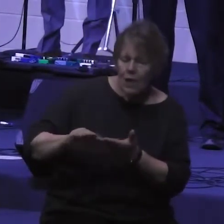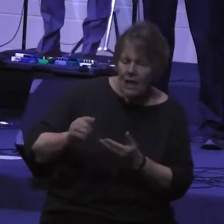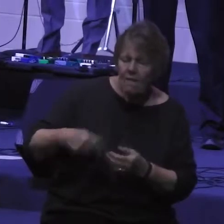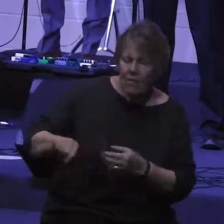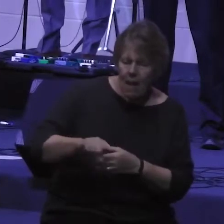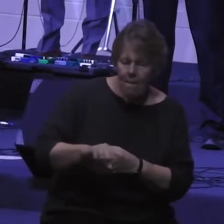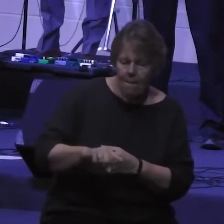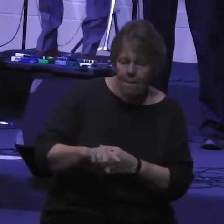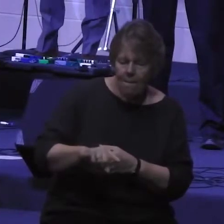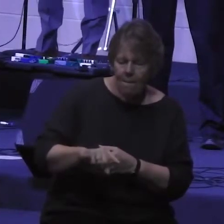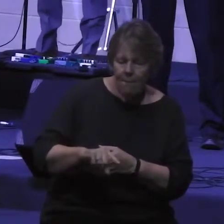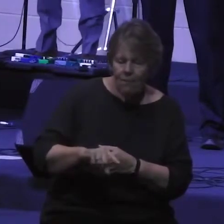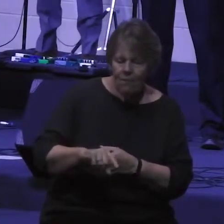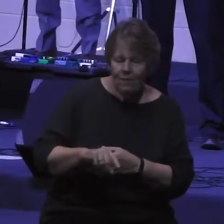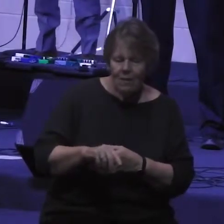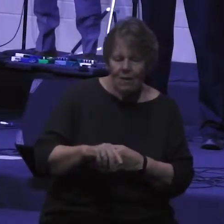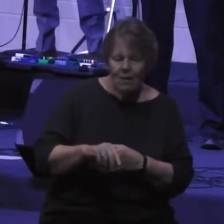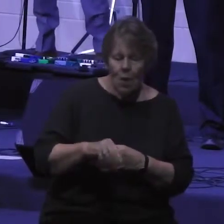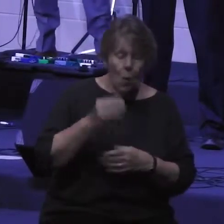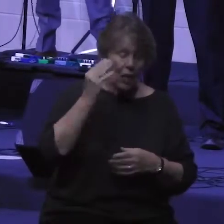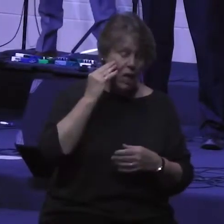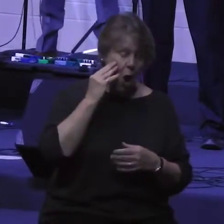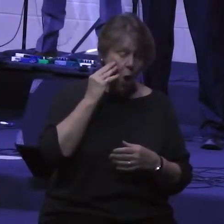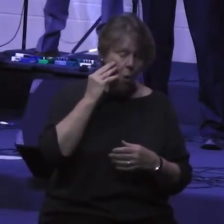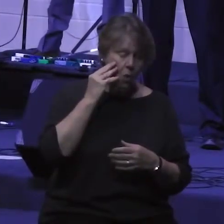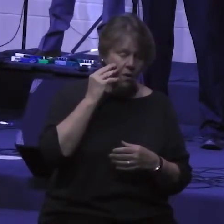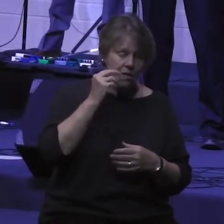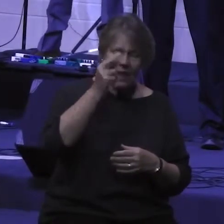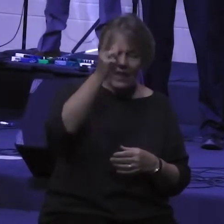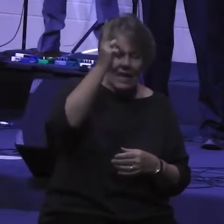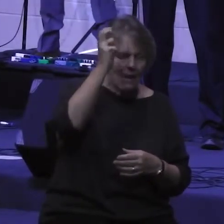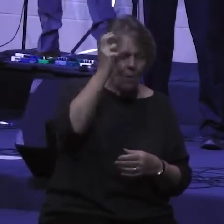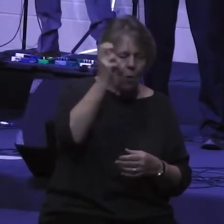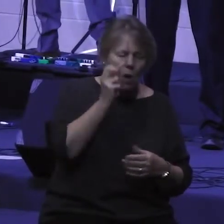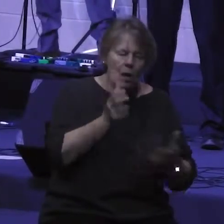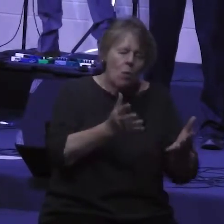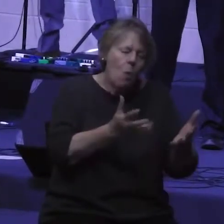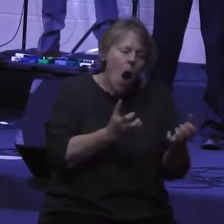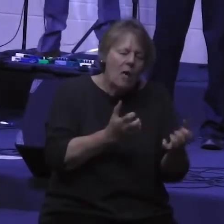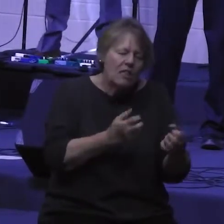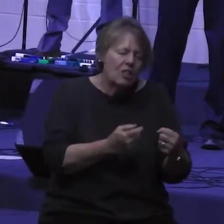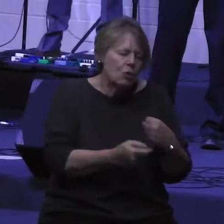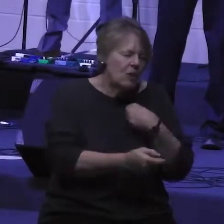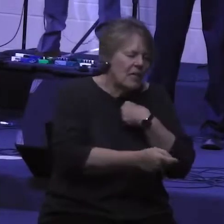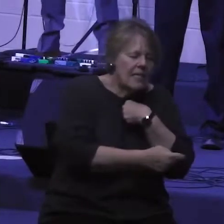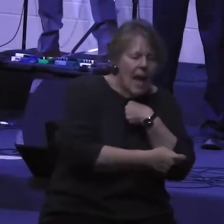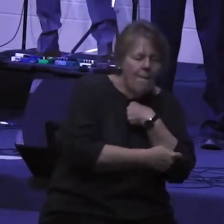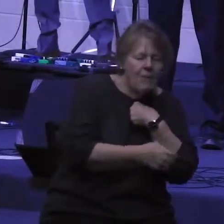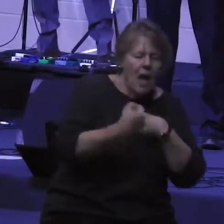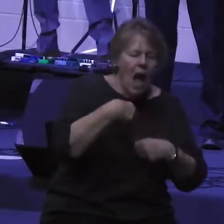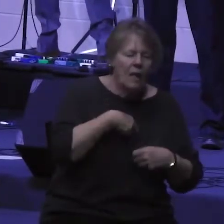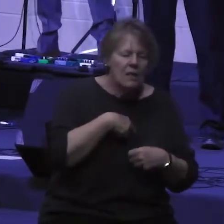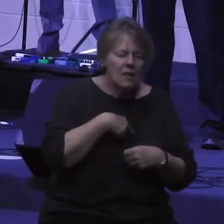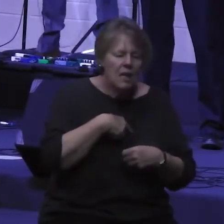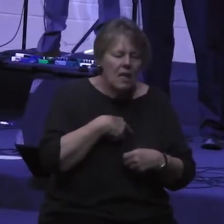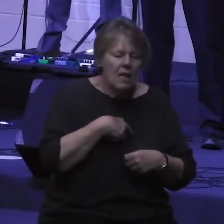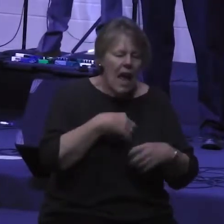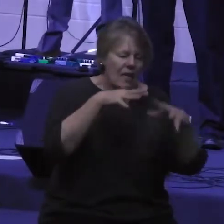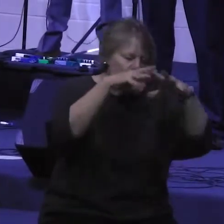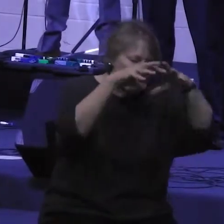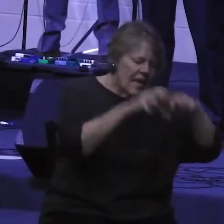we know that there are forces working against us that the evil one desires to tempt and trap and tear us down